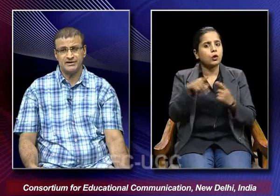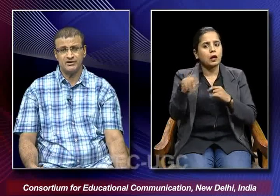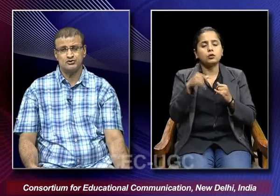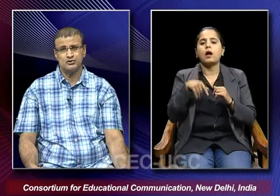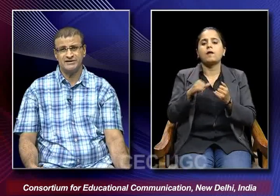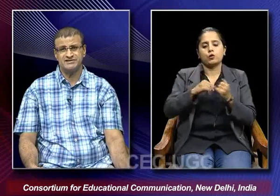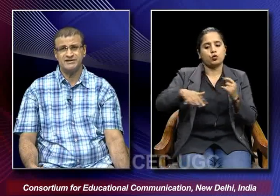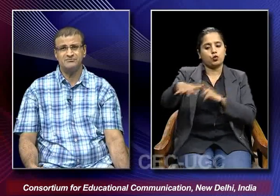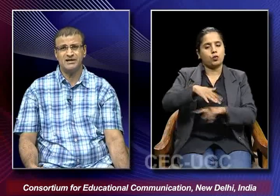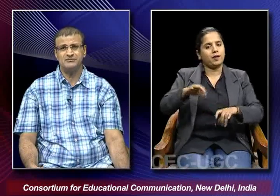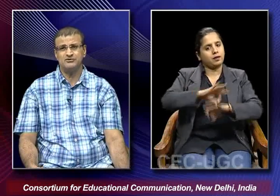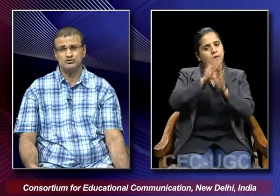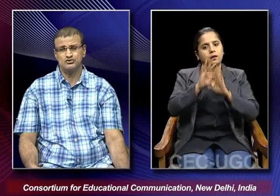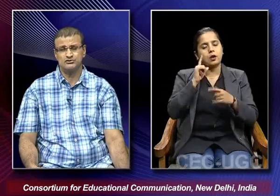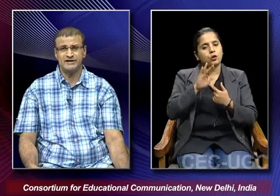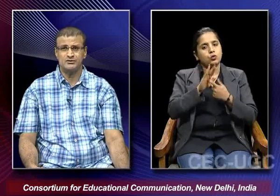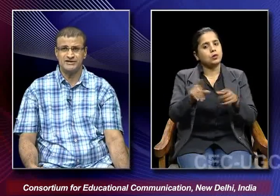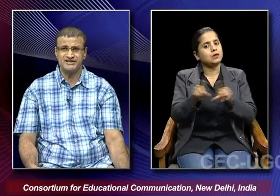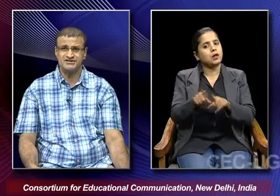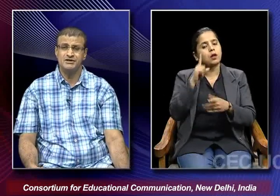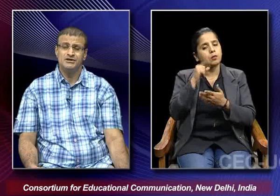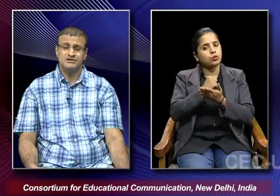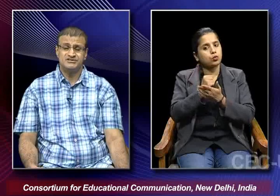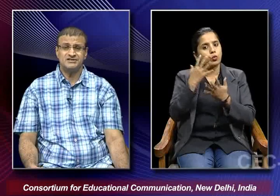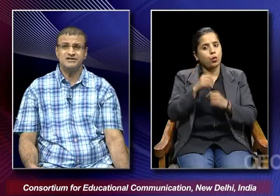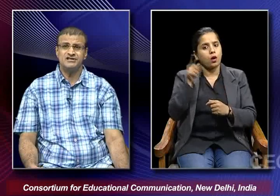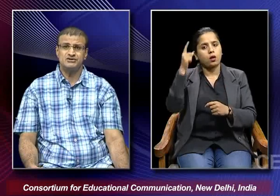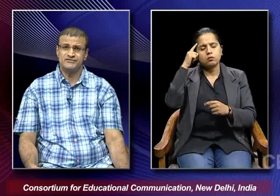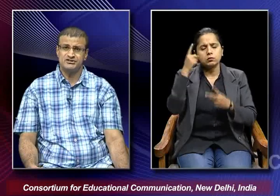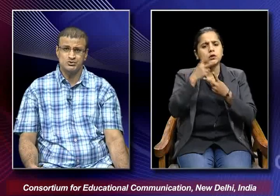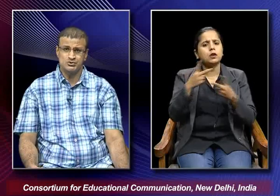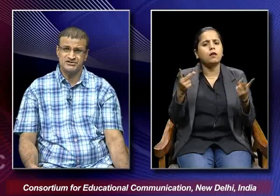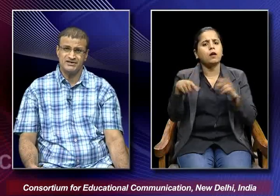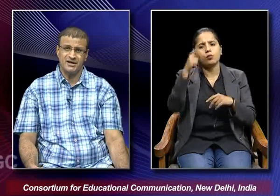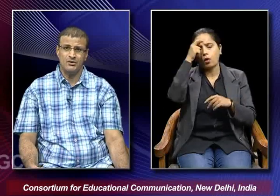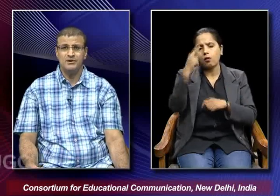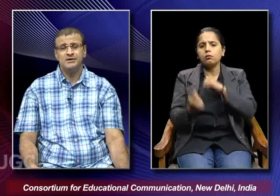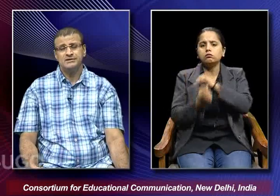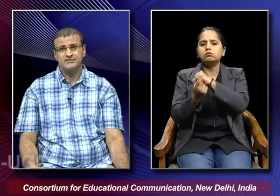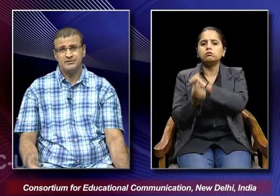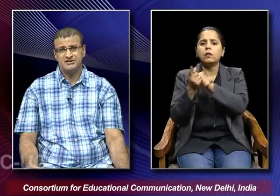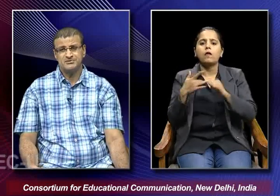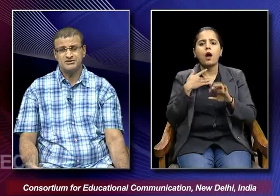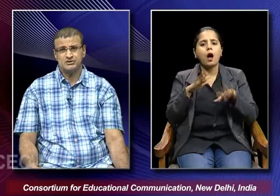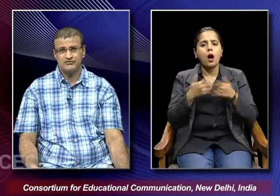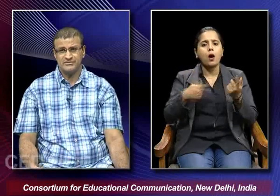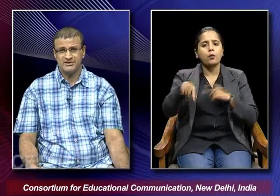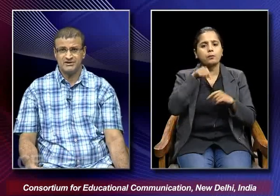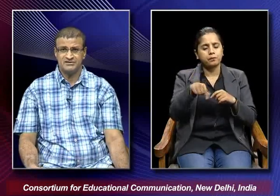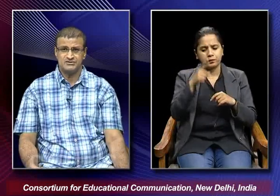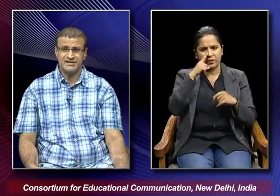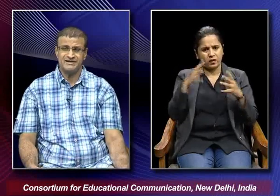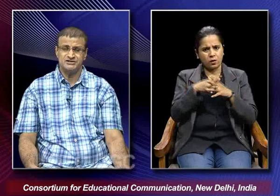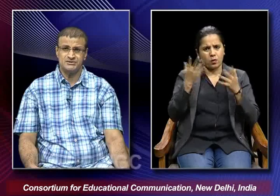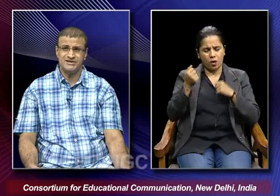there and also at the same time he was also trying to raise certain kinds of issues that how the emancipation of women